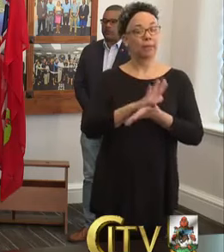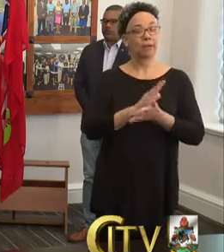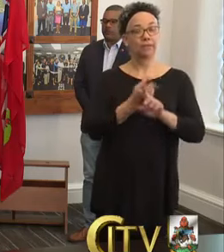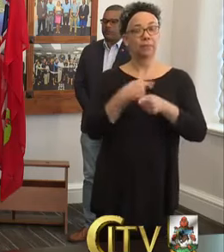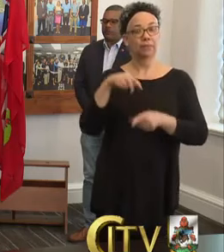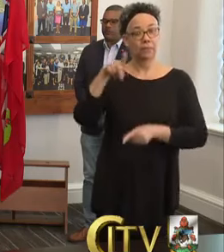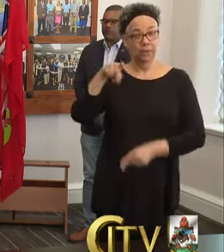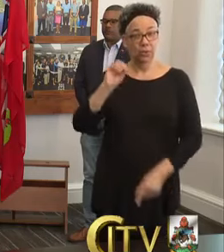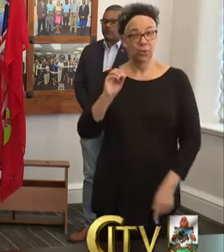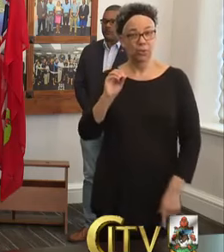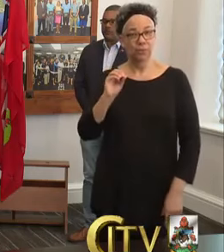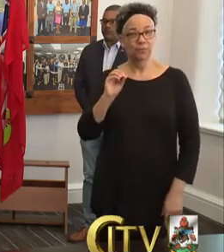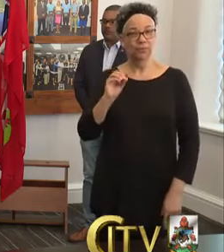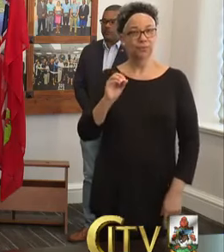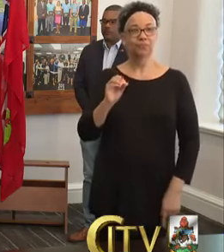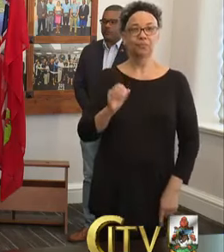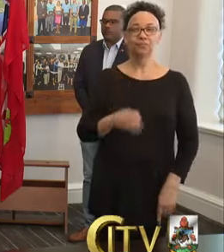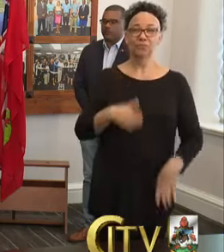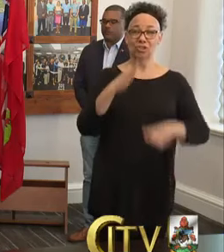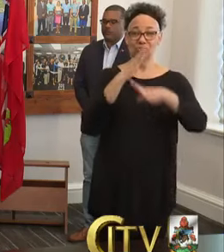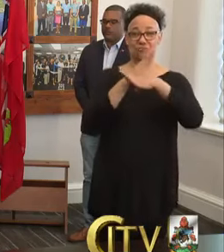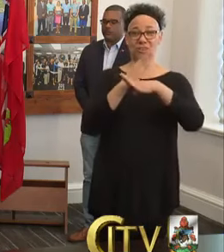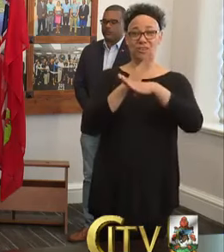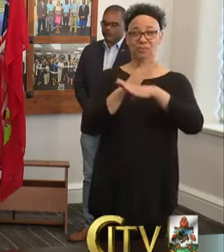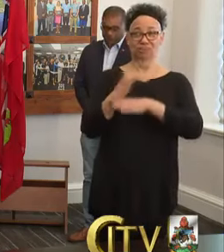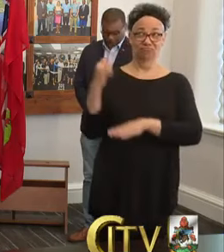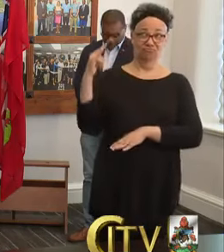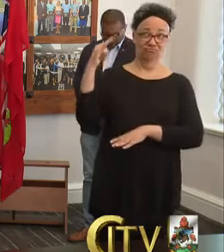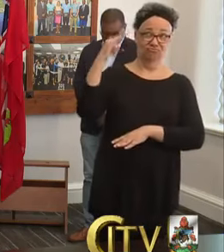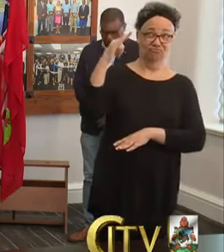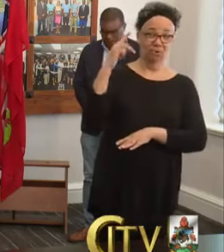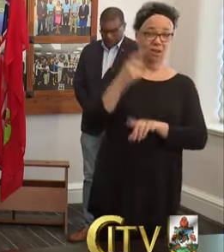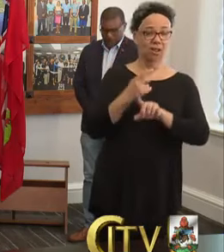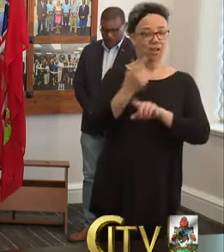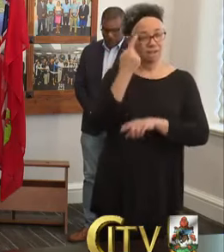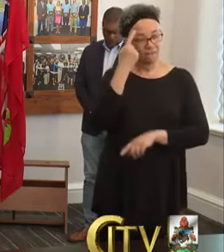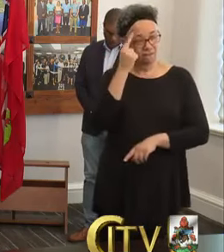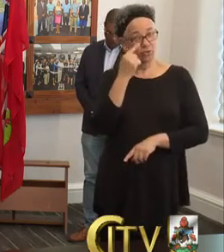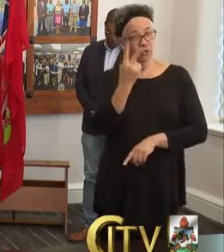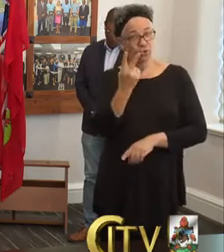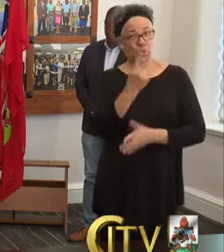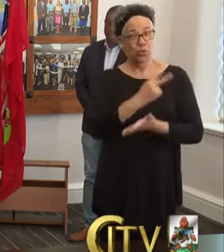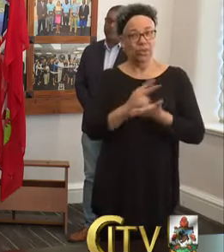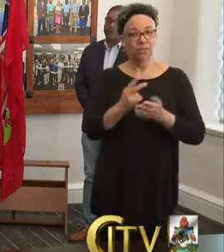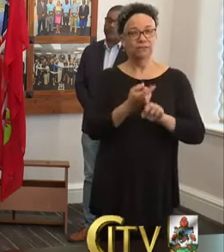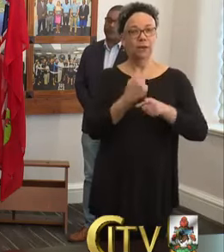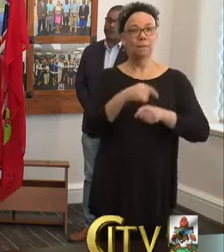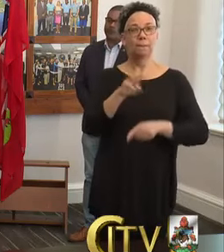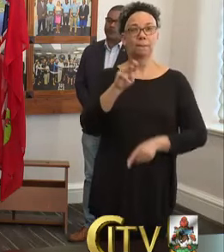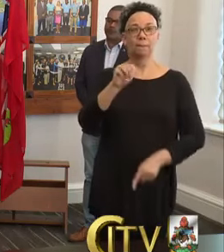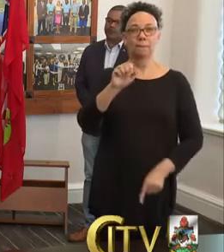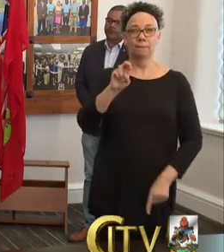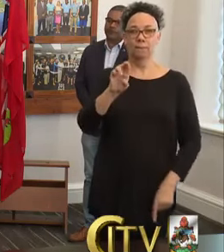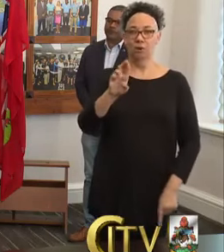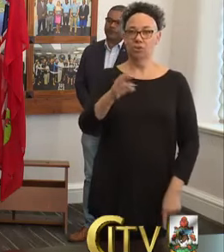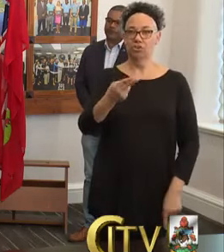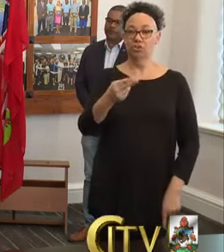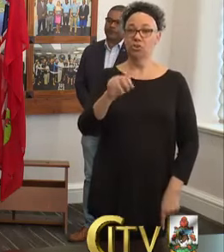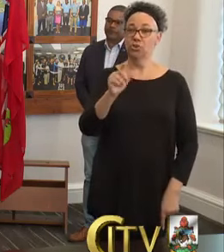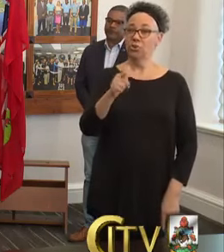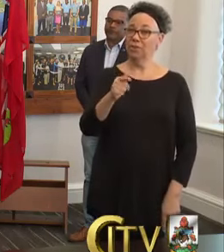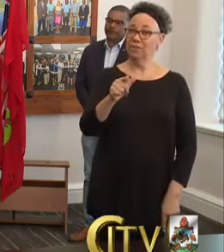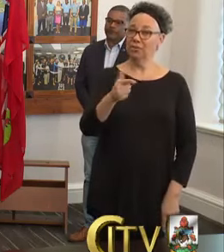The current restriction on commercial aircraft operations is in place from two weeks from the 21st of March until the 4th of April.